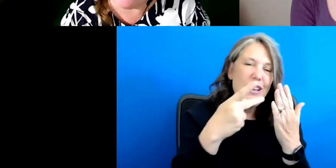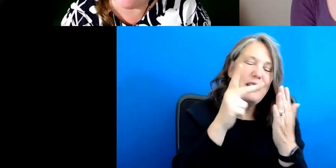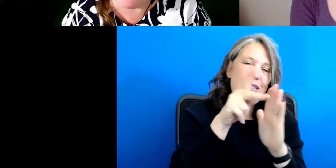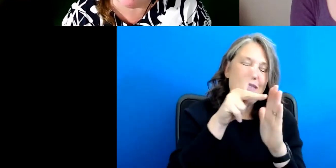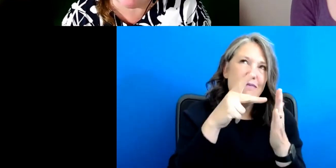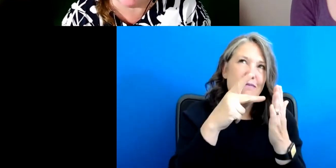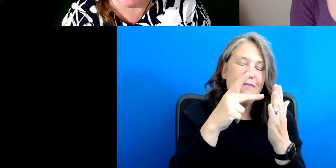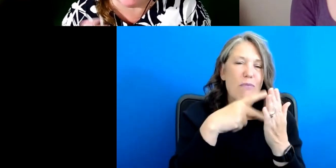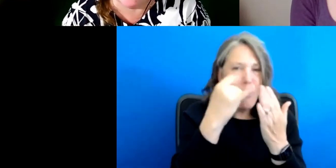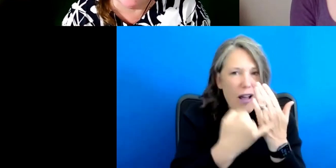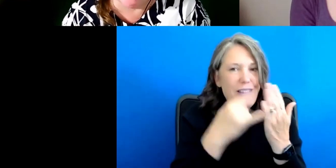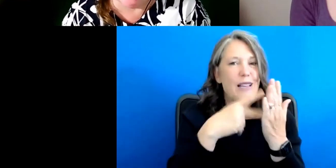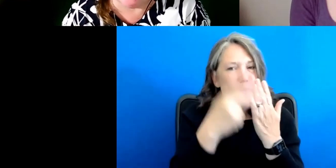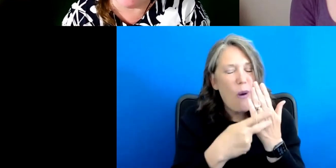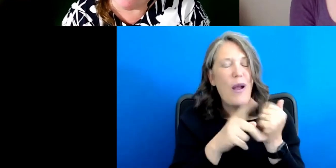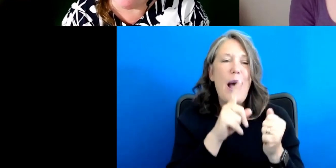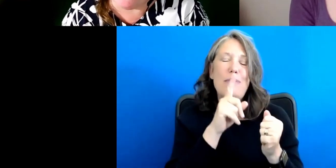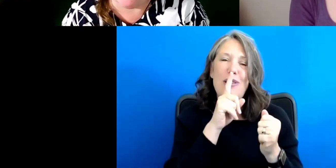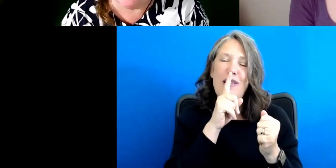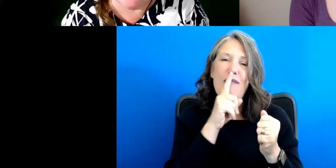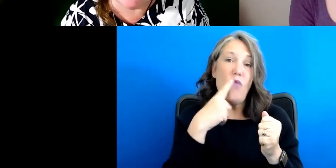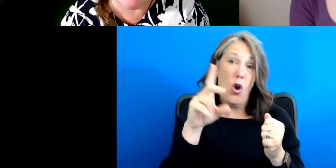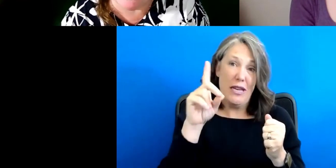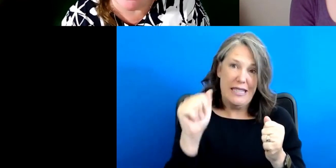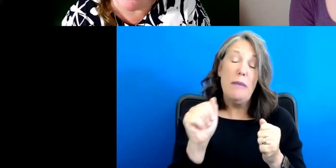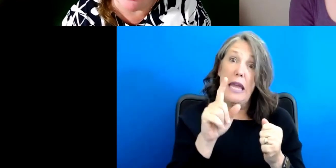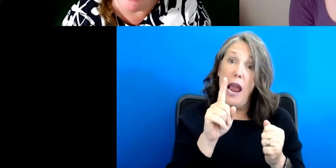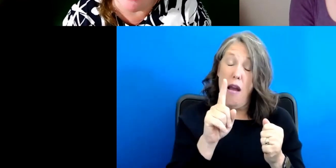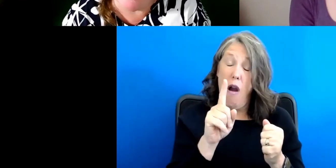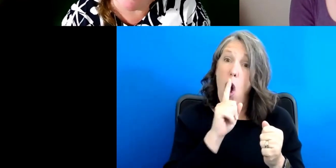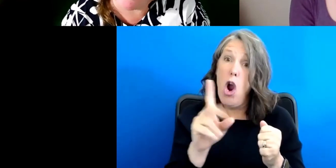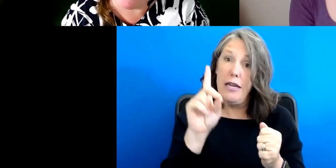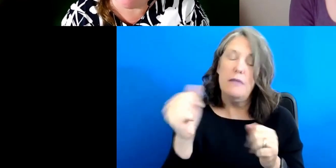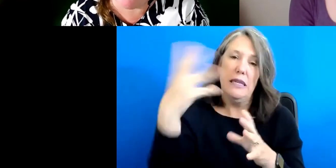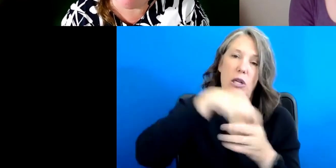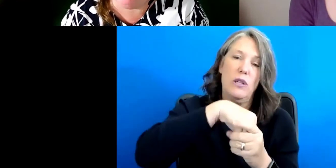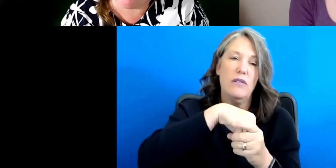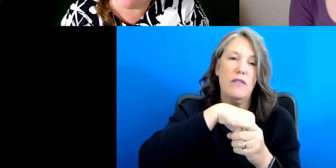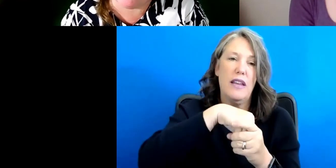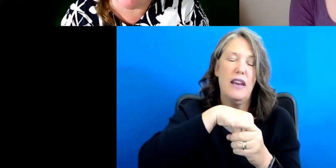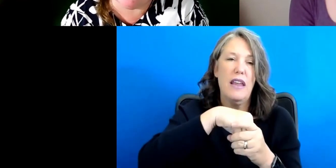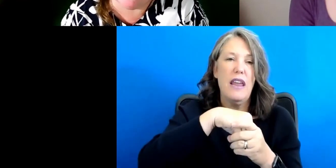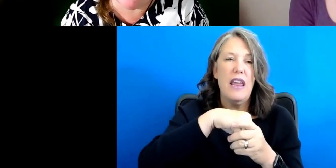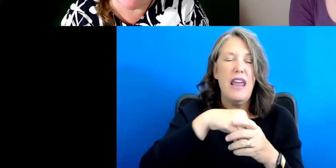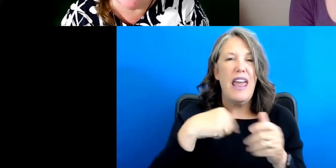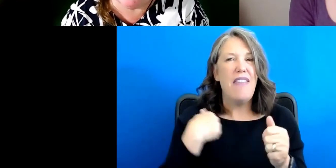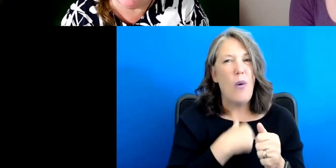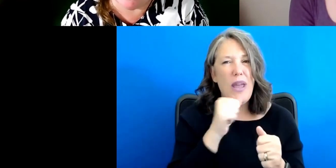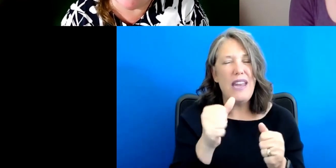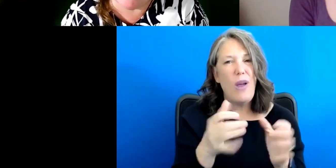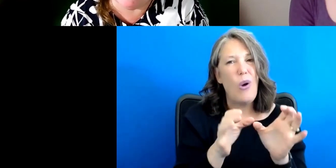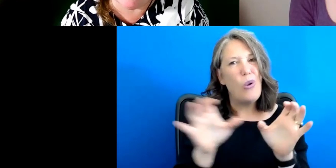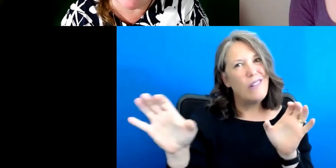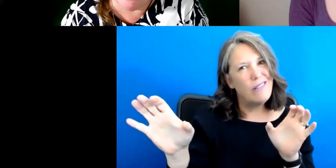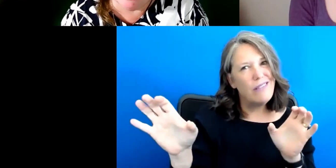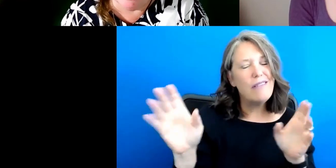inclusive and don't in any way segregate people with disabilities, that's children